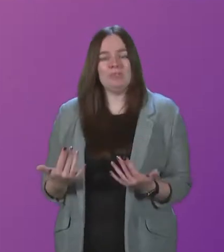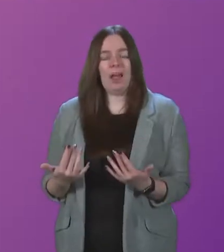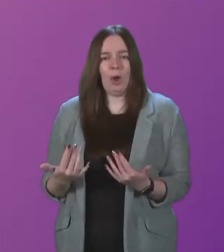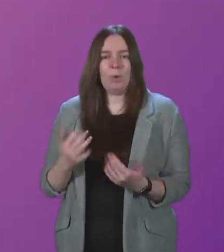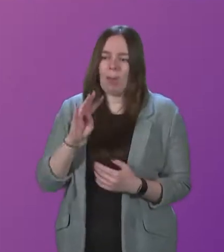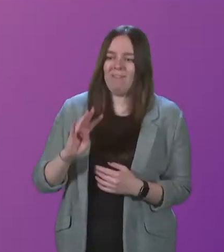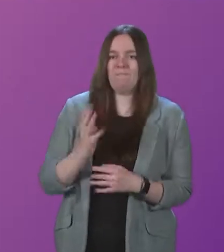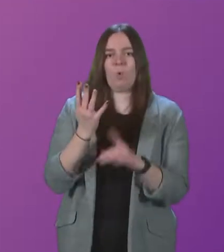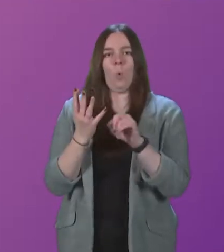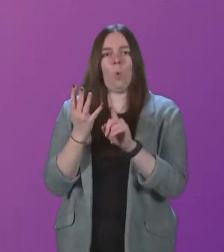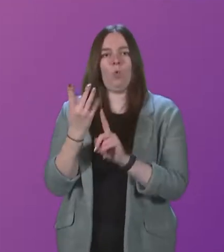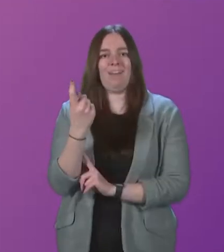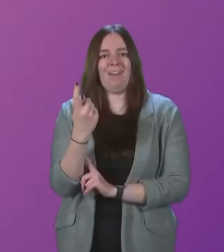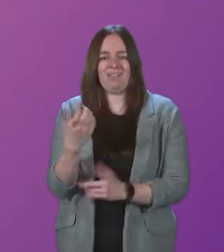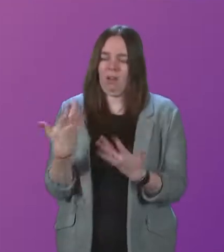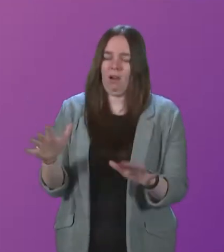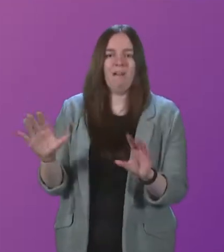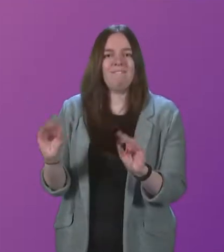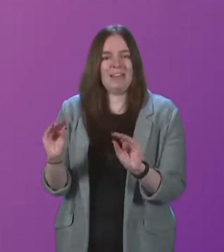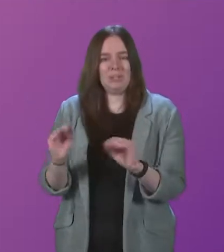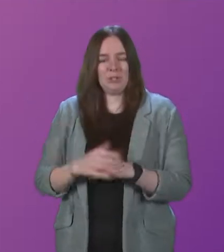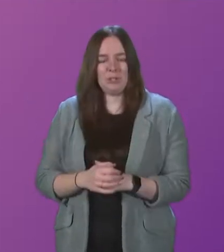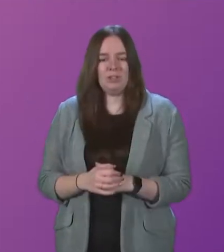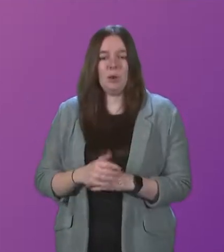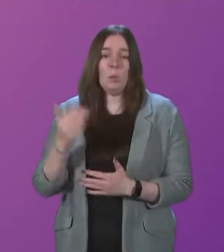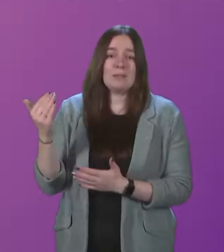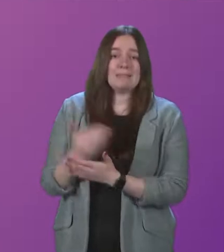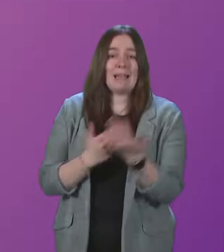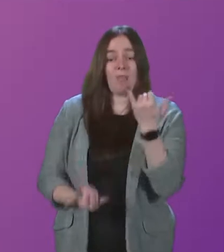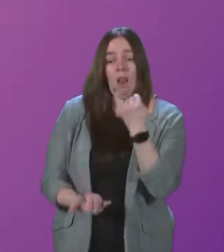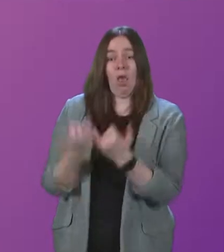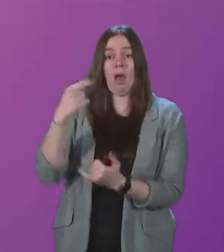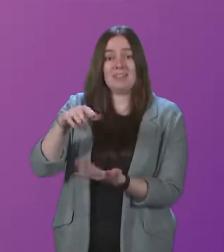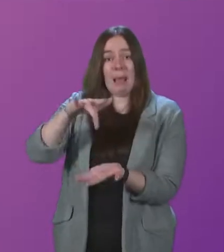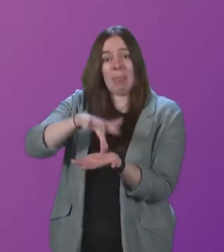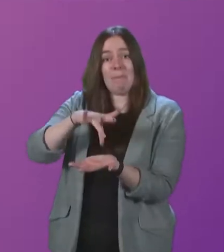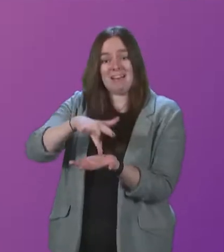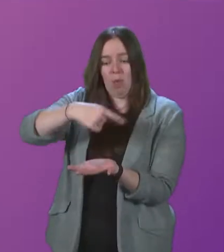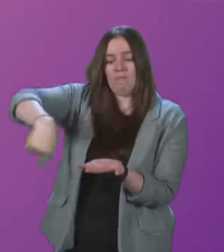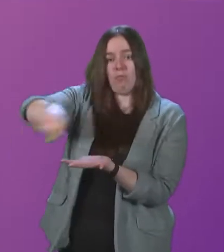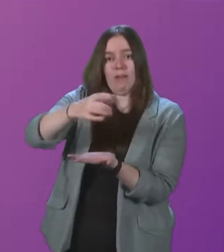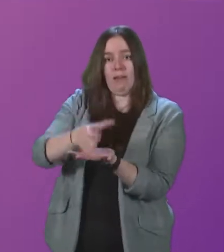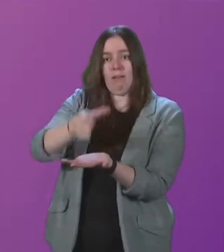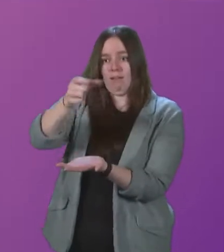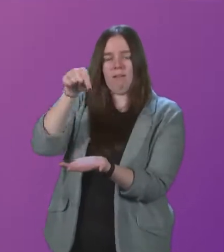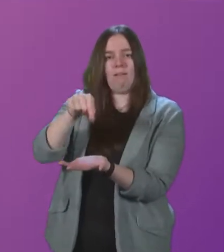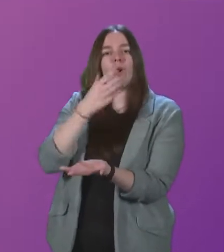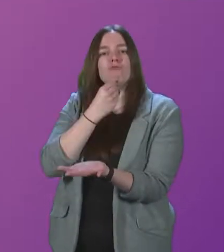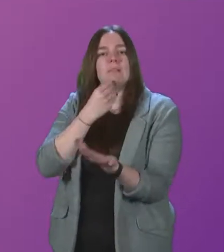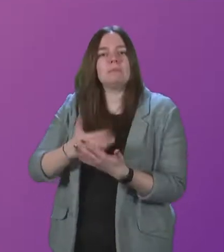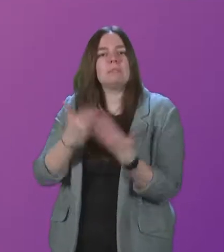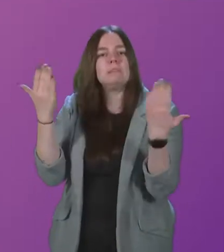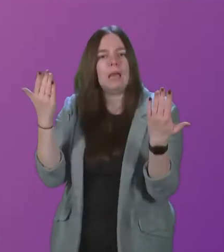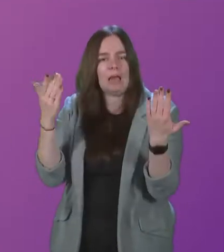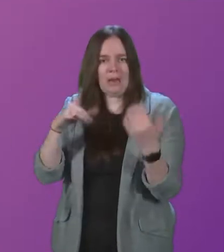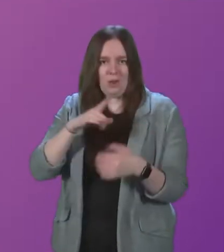the fourth candle was lit. We saved the last one in the middle of the ring for Christmas Day. As each